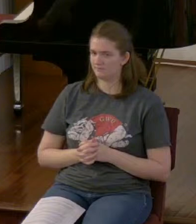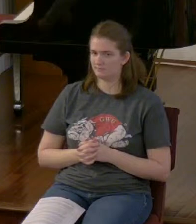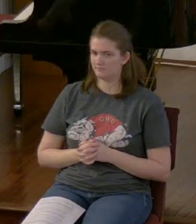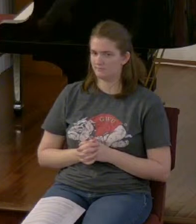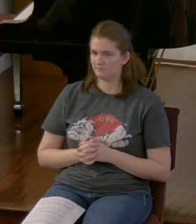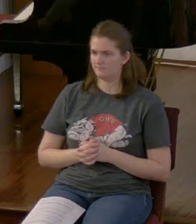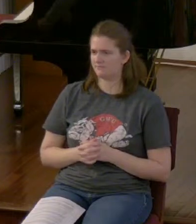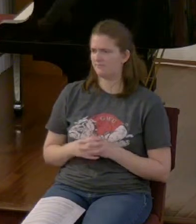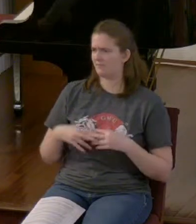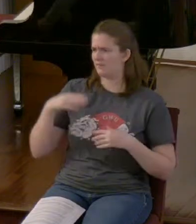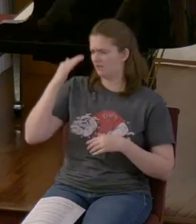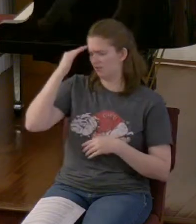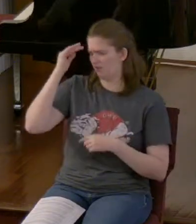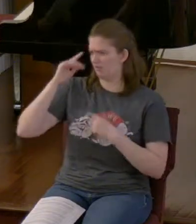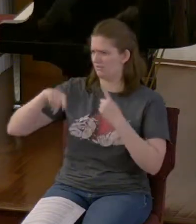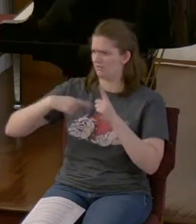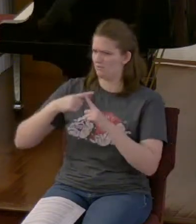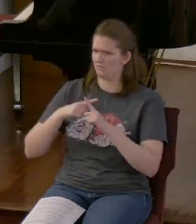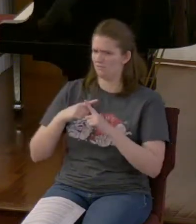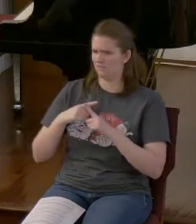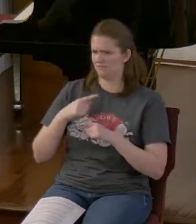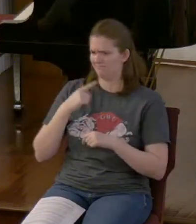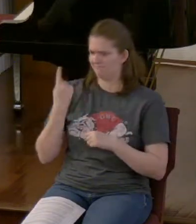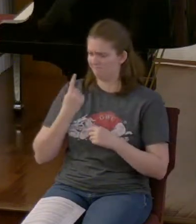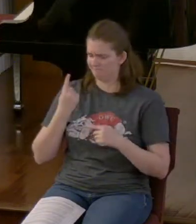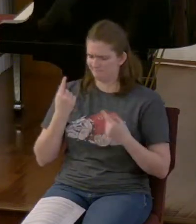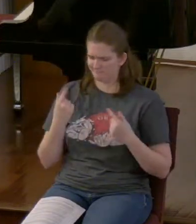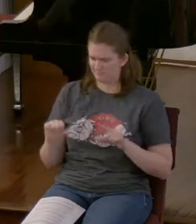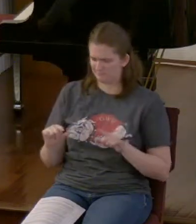You know when something happens it may bother you.